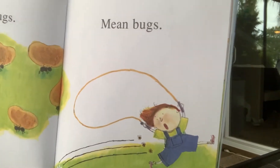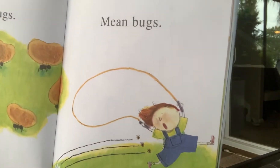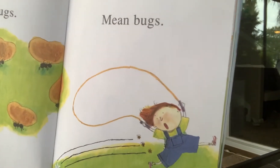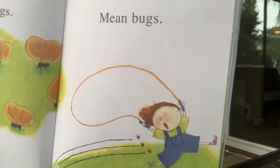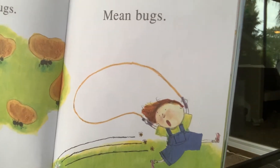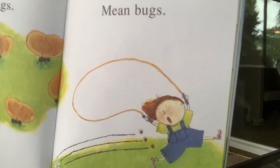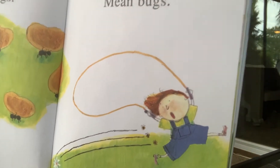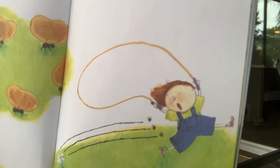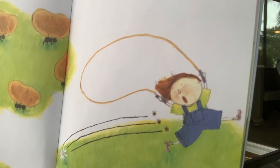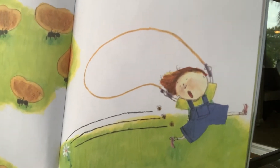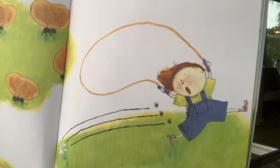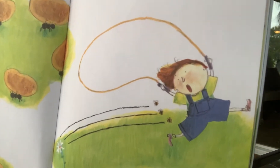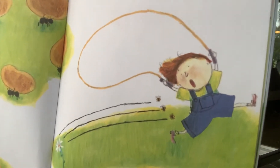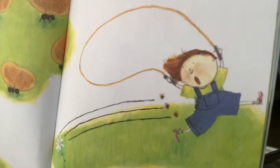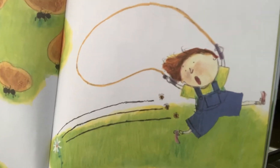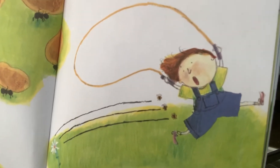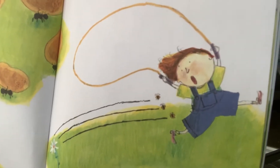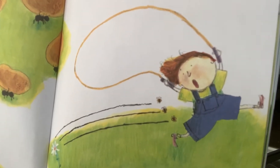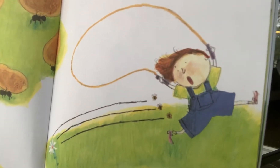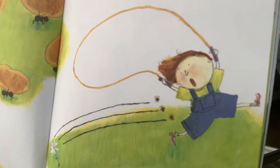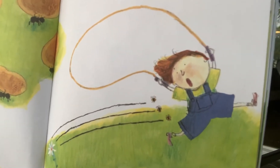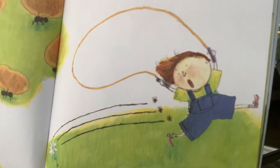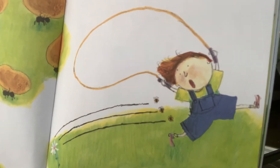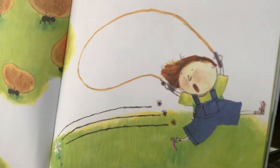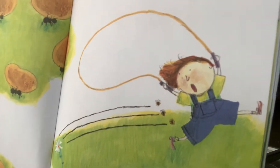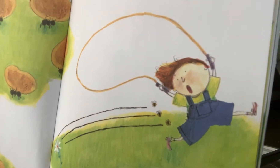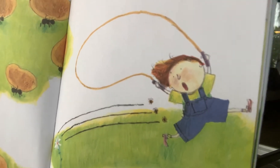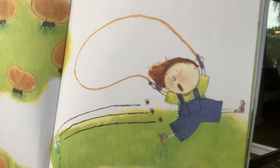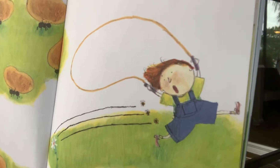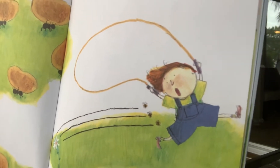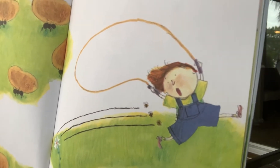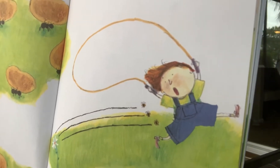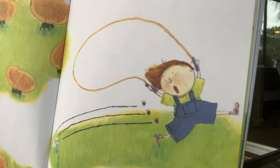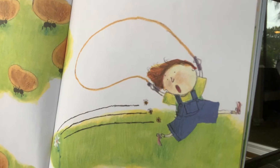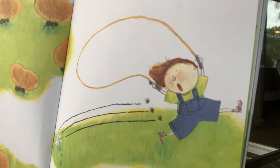Mean bugs. What are these bees doing? They're chasing her.